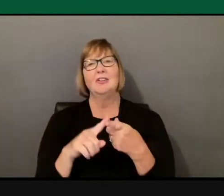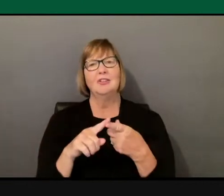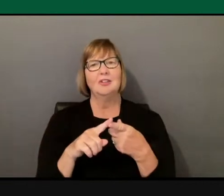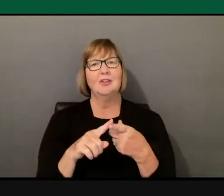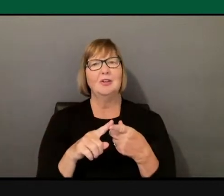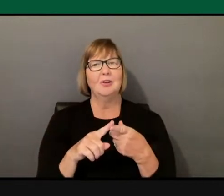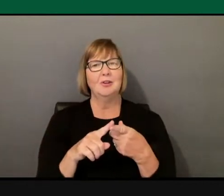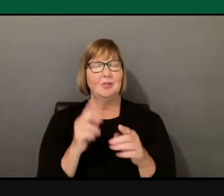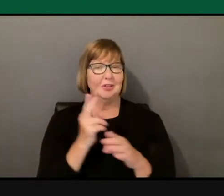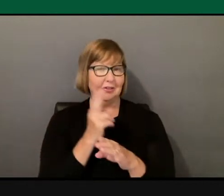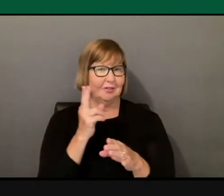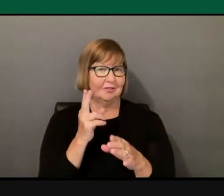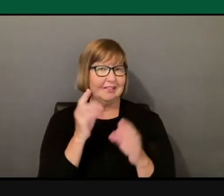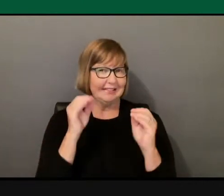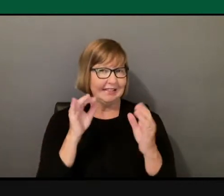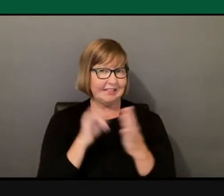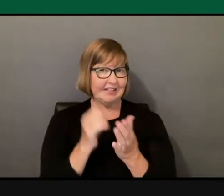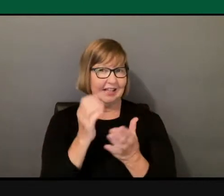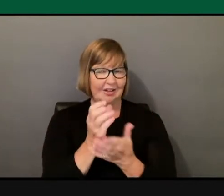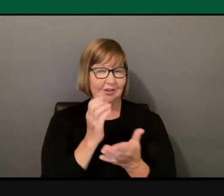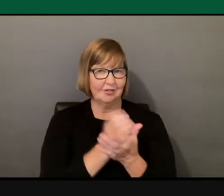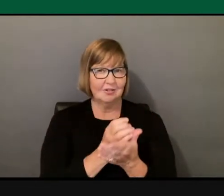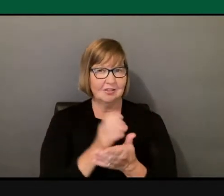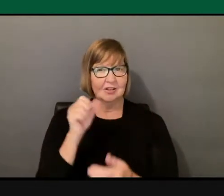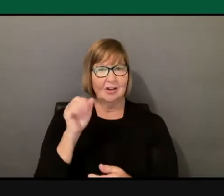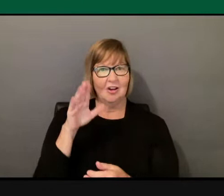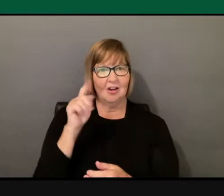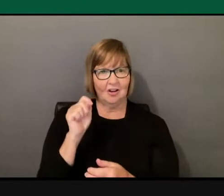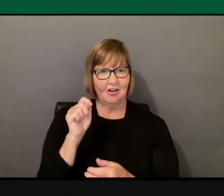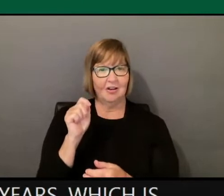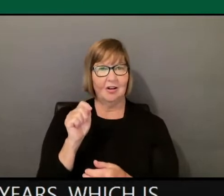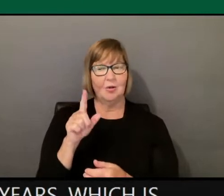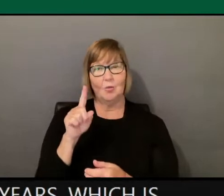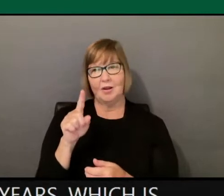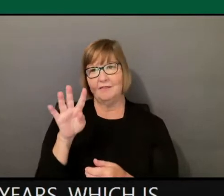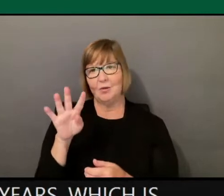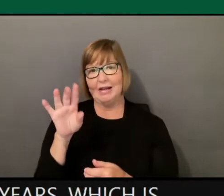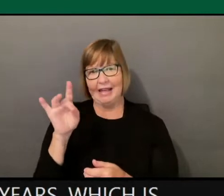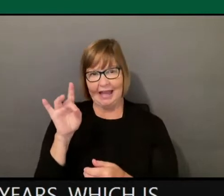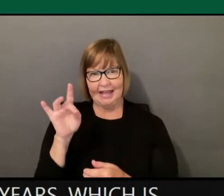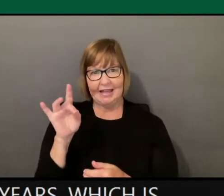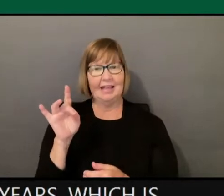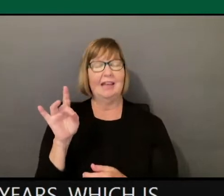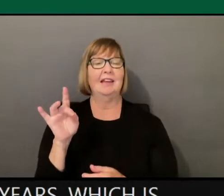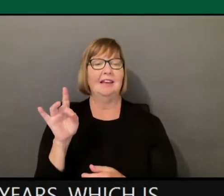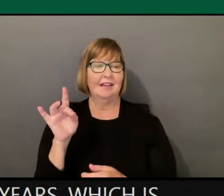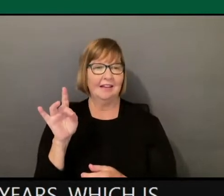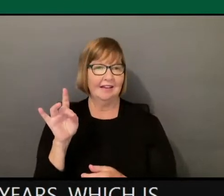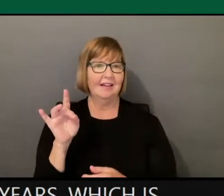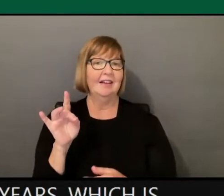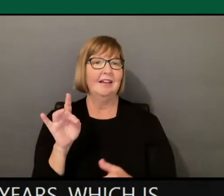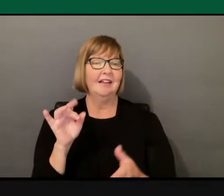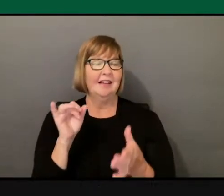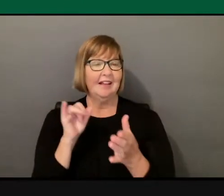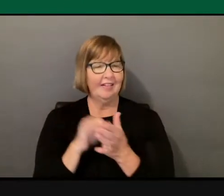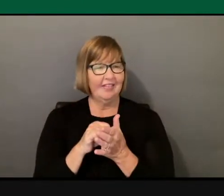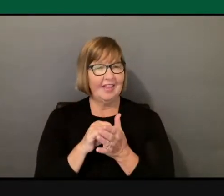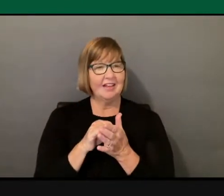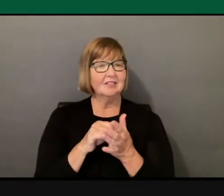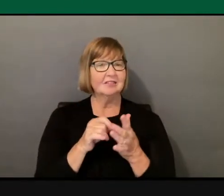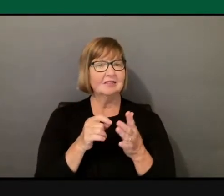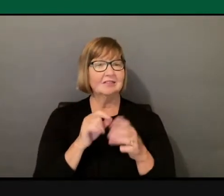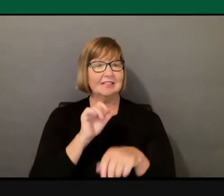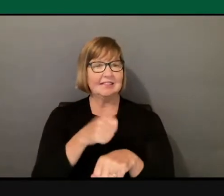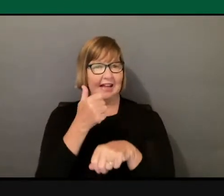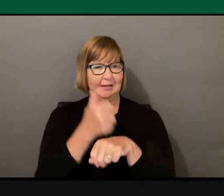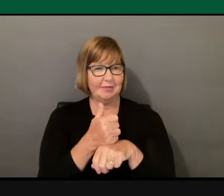over ten years, which is Art 148, Barrio Art and Communities. And it was originally established by